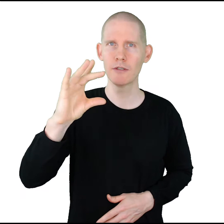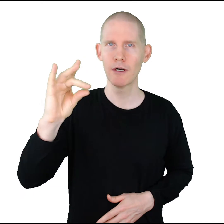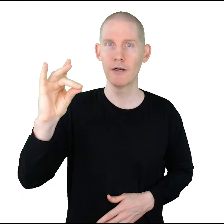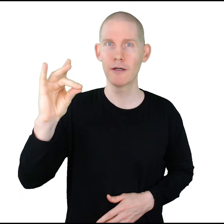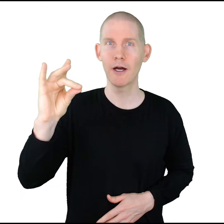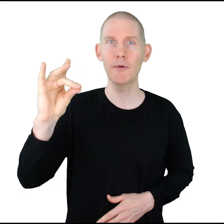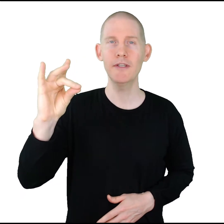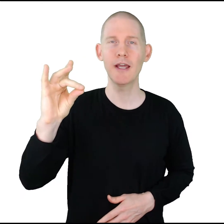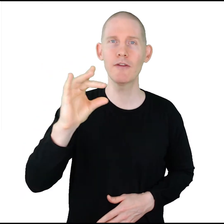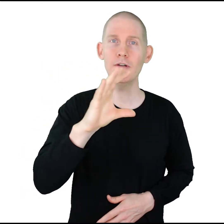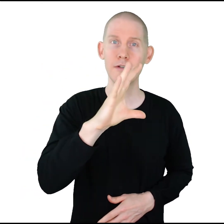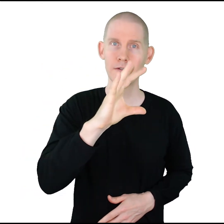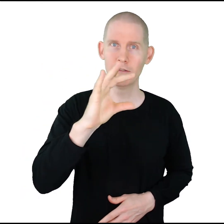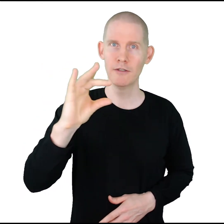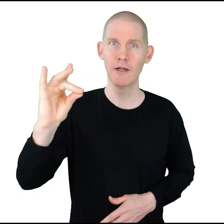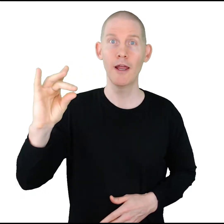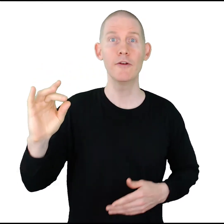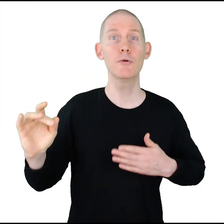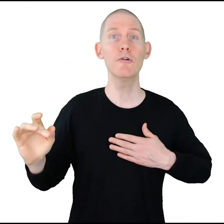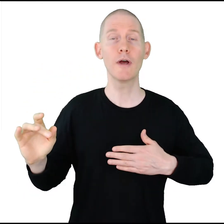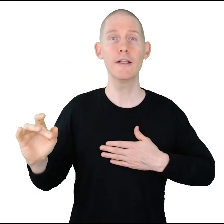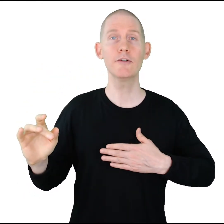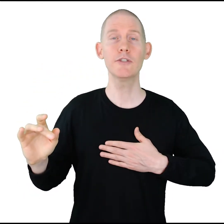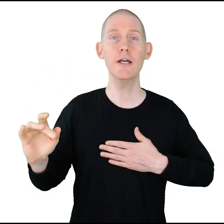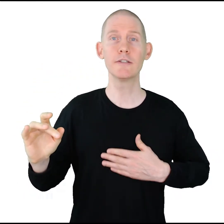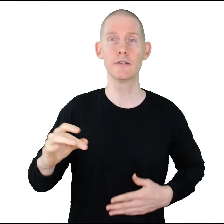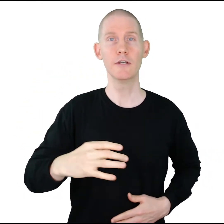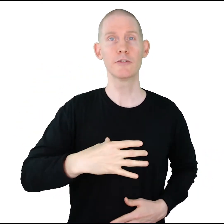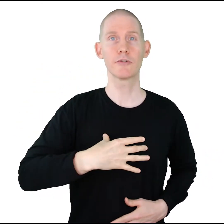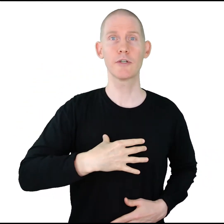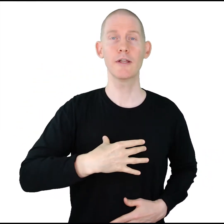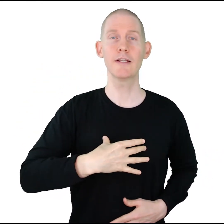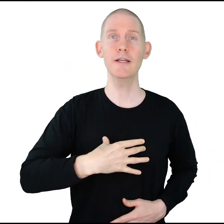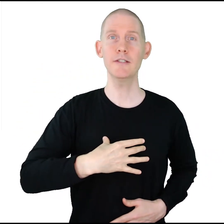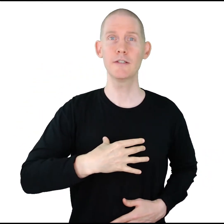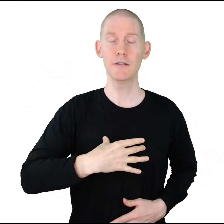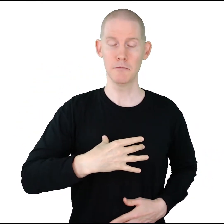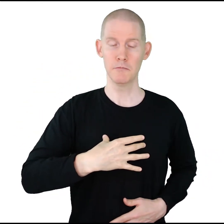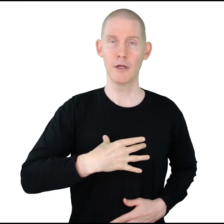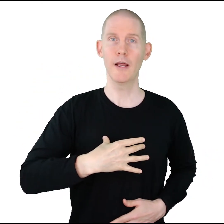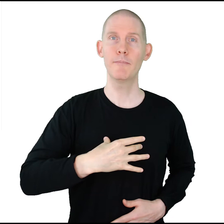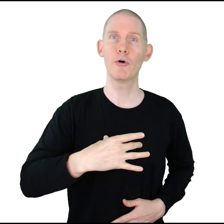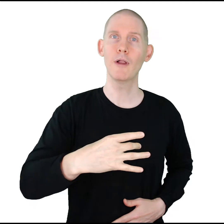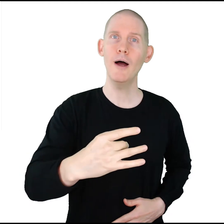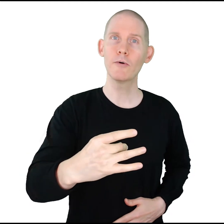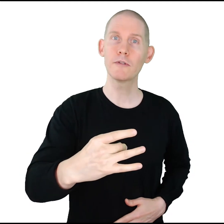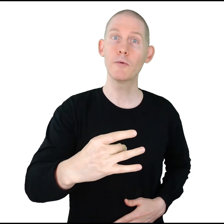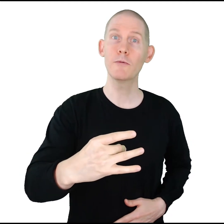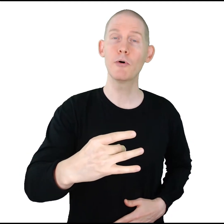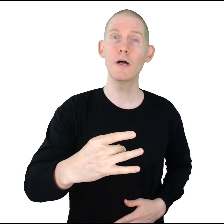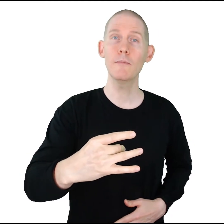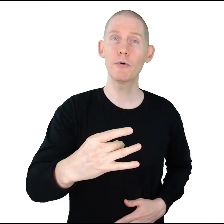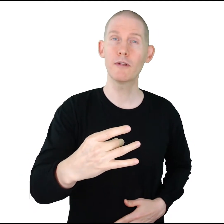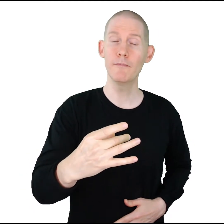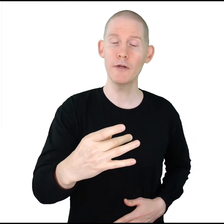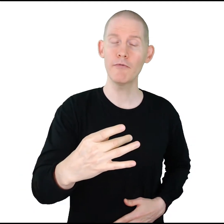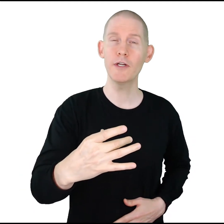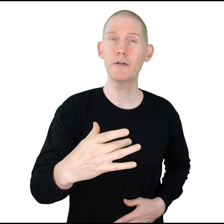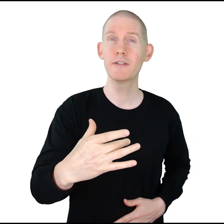come in together, and do it right at your chest. So start like this, and pull out. And when you pull out, put the middle finger and